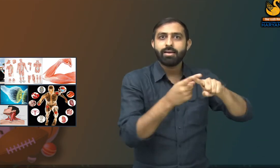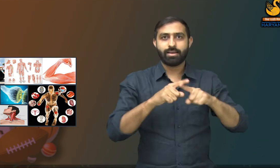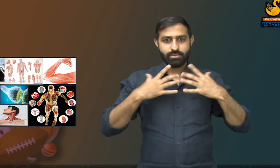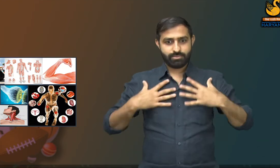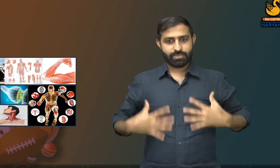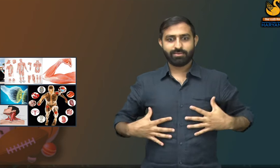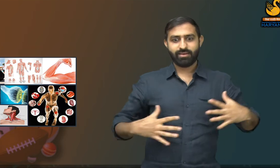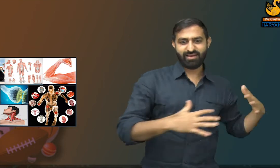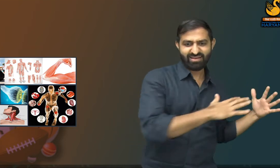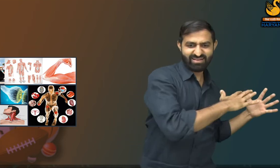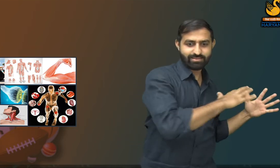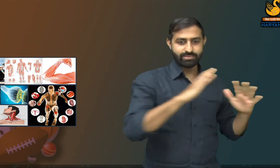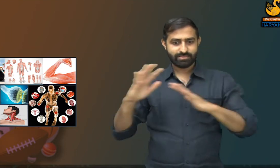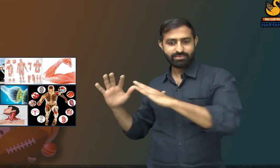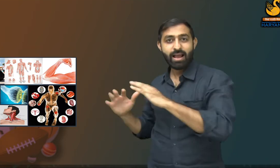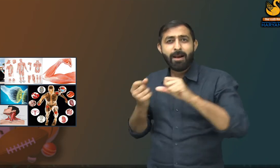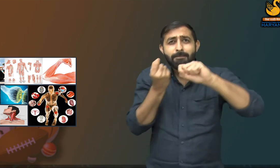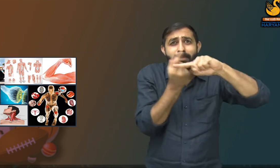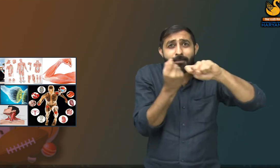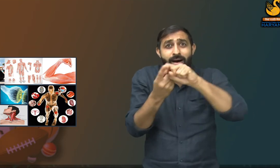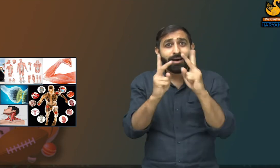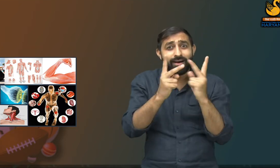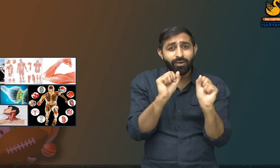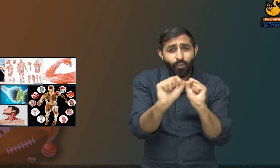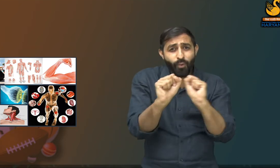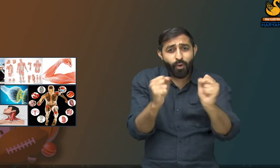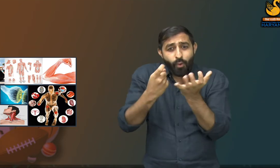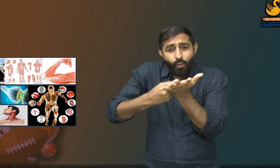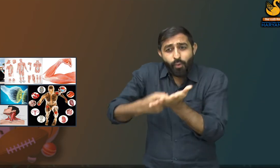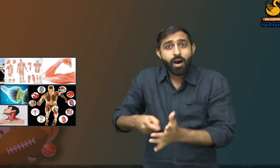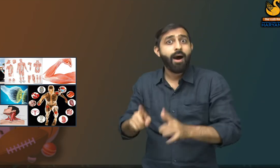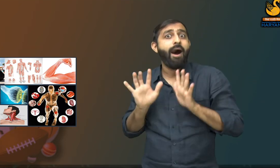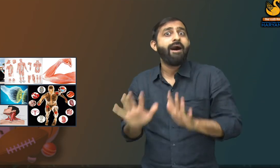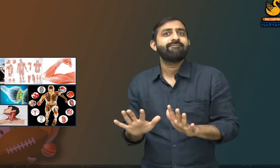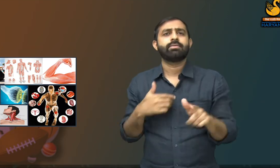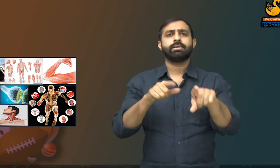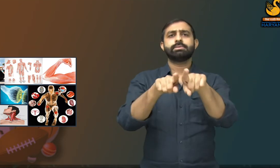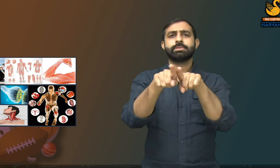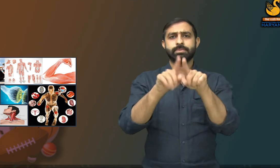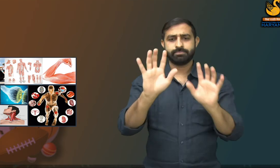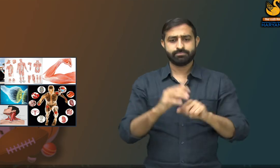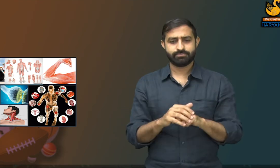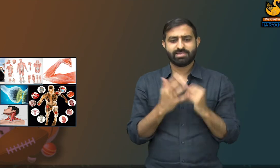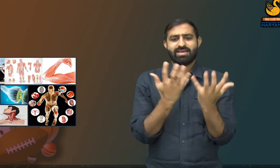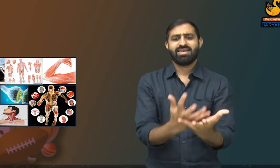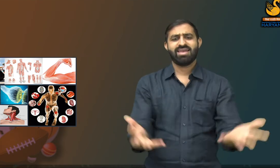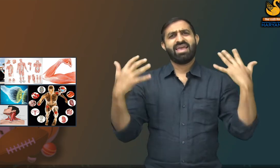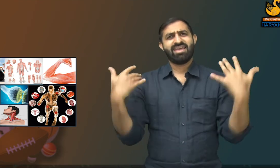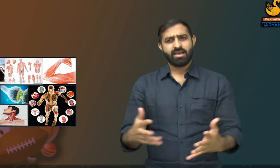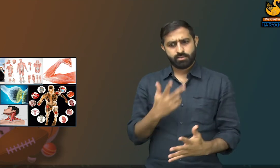hands, chest, stomach and other parts, they move in a different way. Let us take another example.